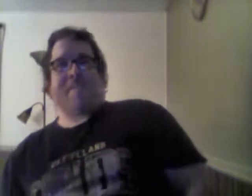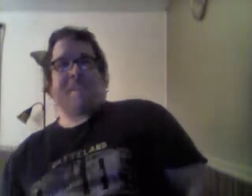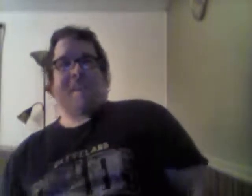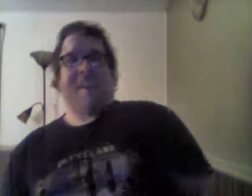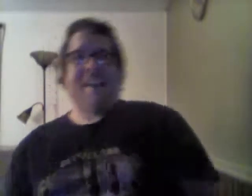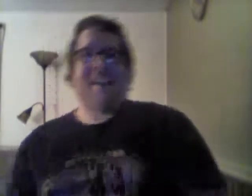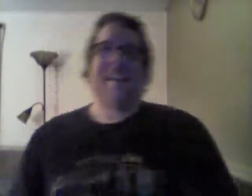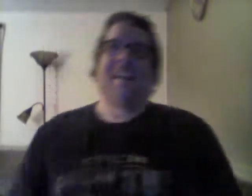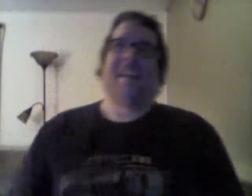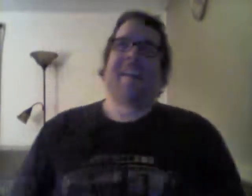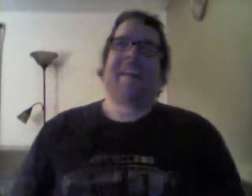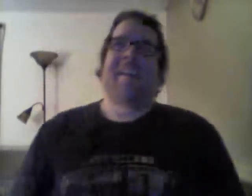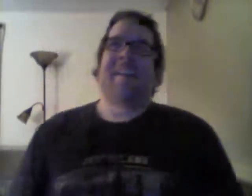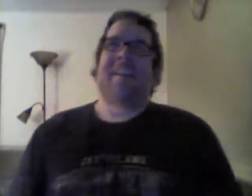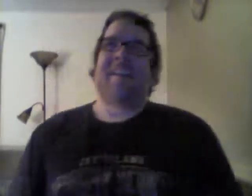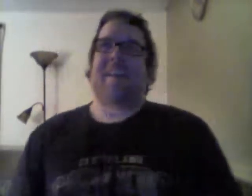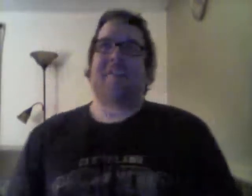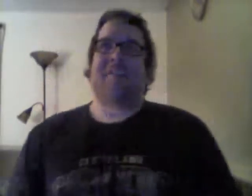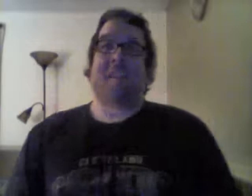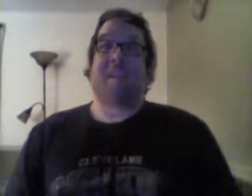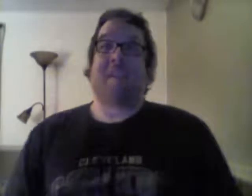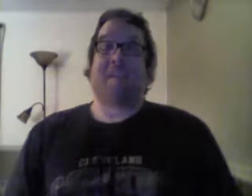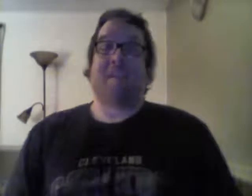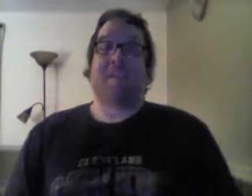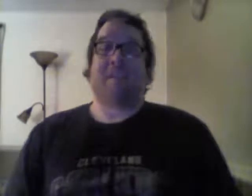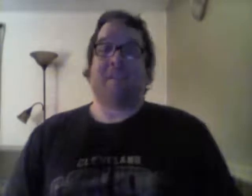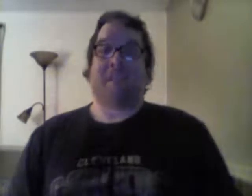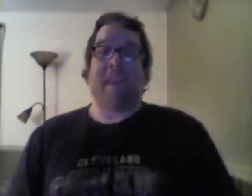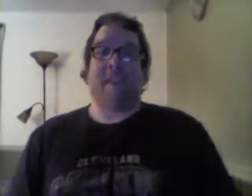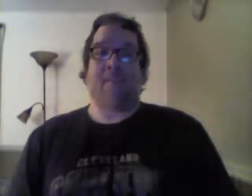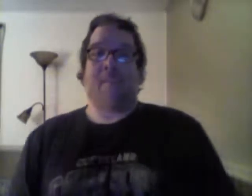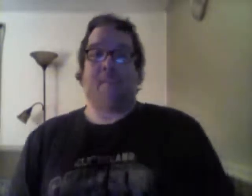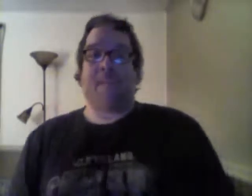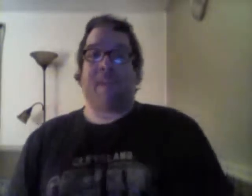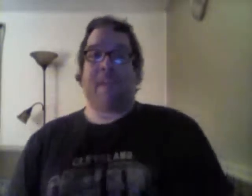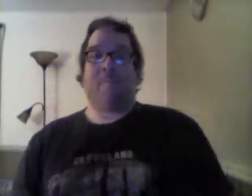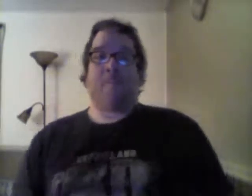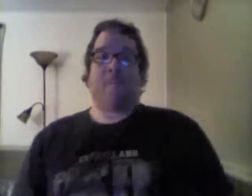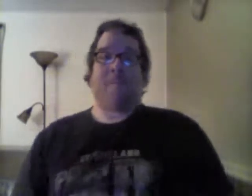and tells her he could install a camera, a webcam for her.